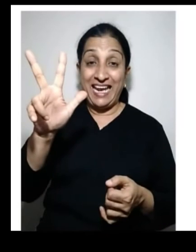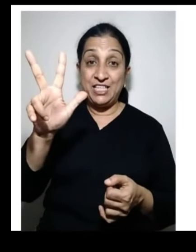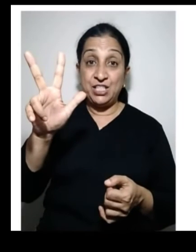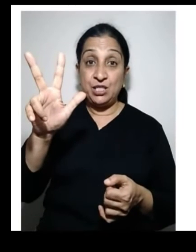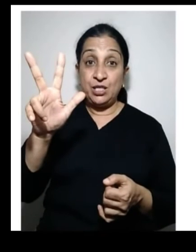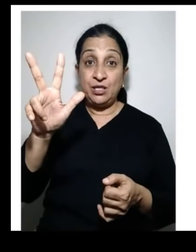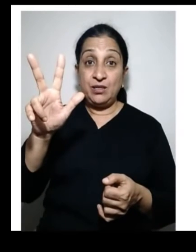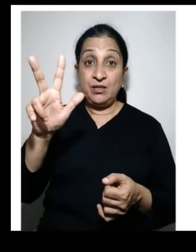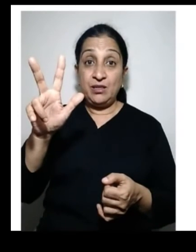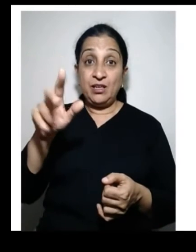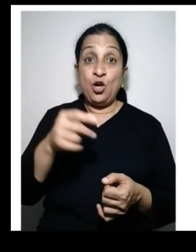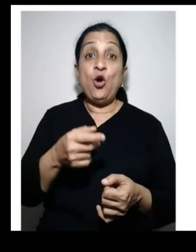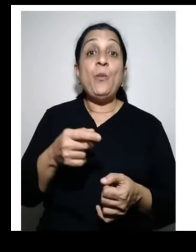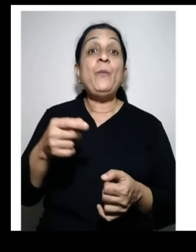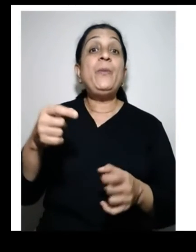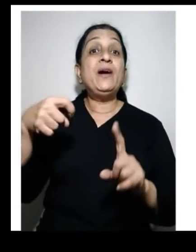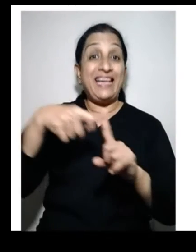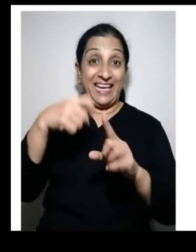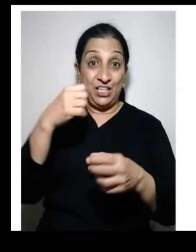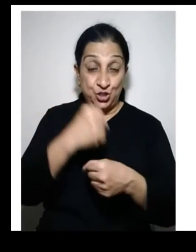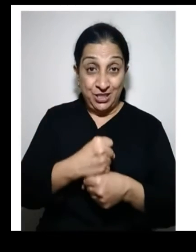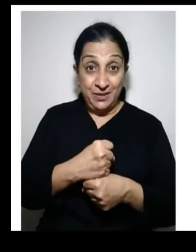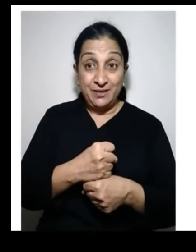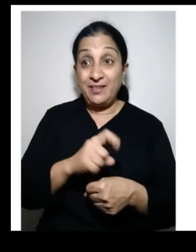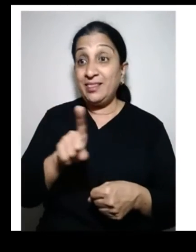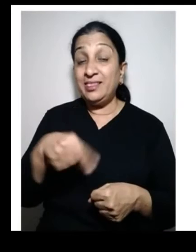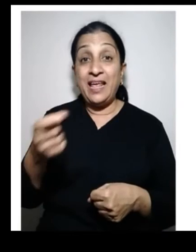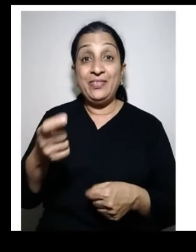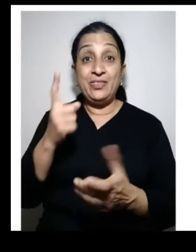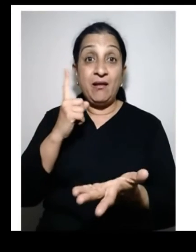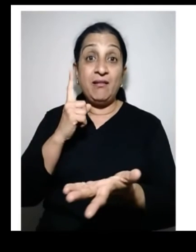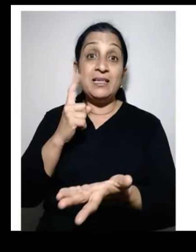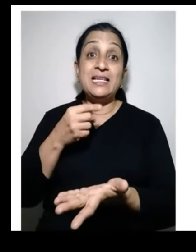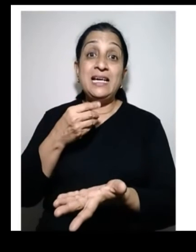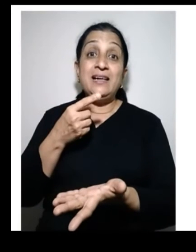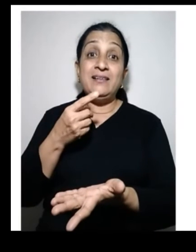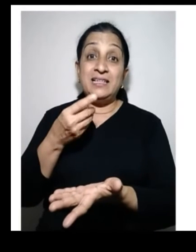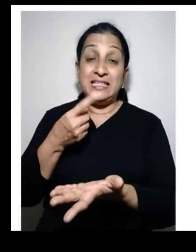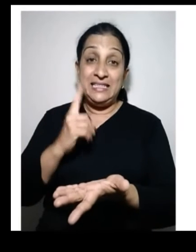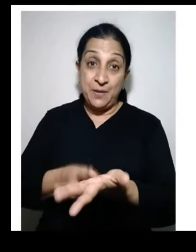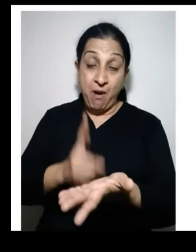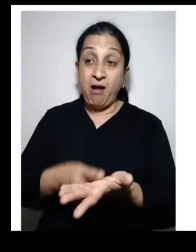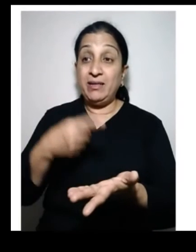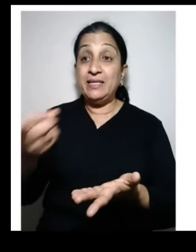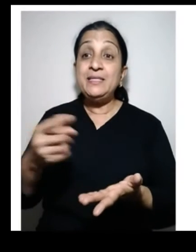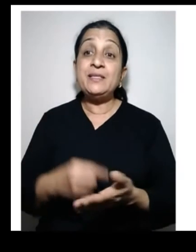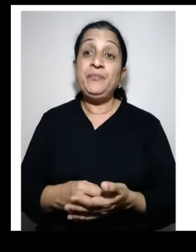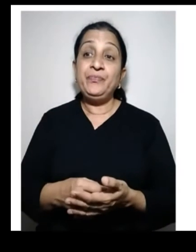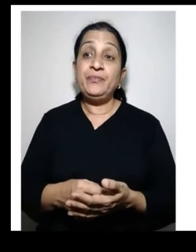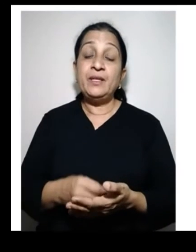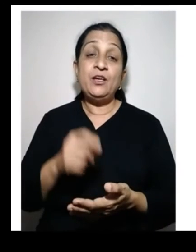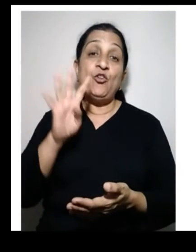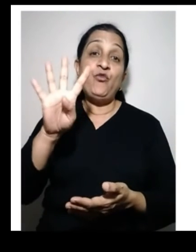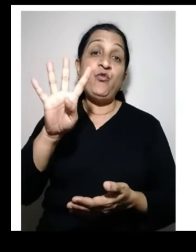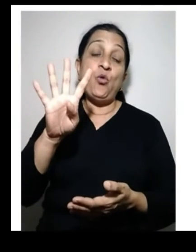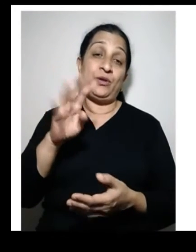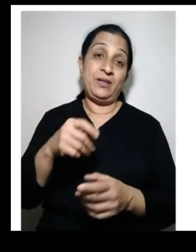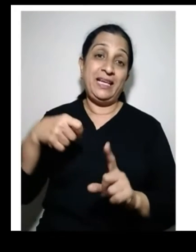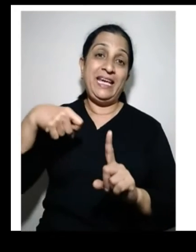If you have the price as 8 rupees per kg, then you have that the demand reduces